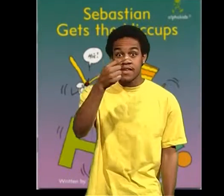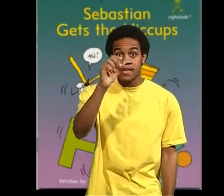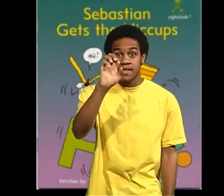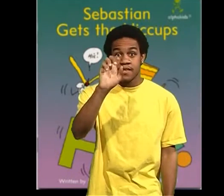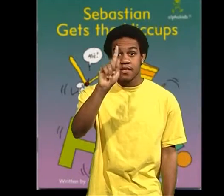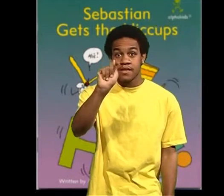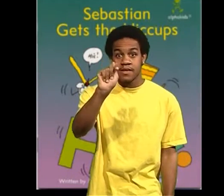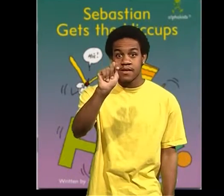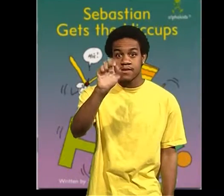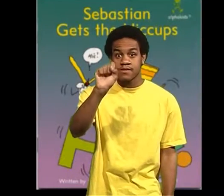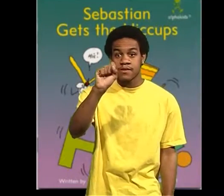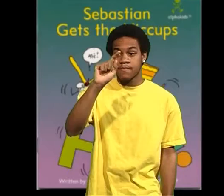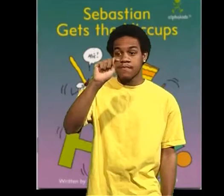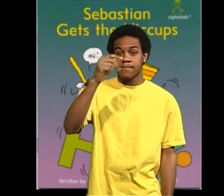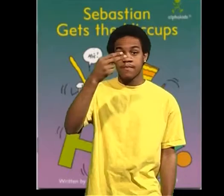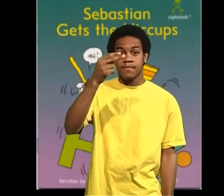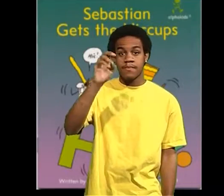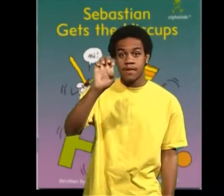Sebastian gets the hiccups.